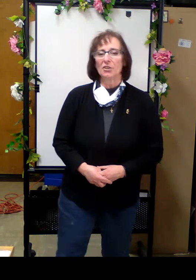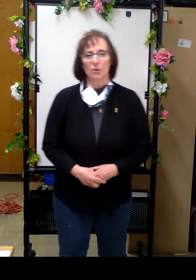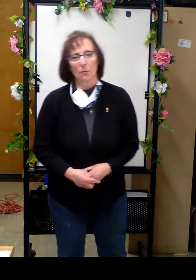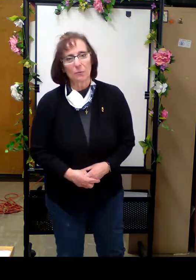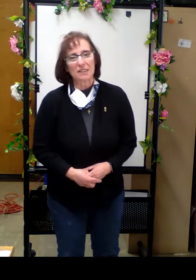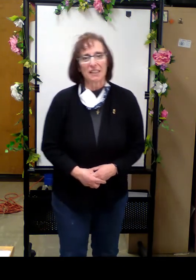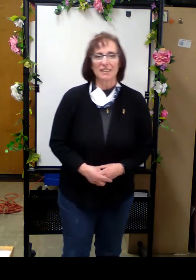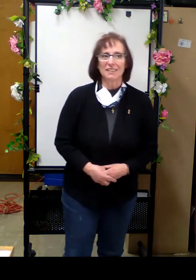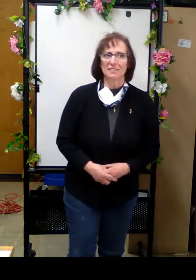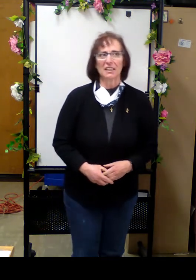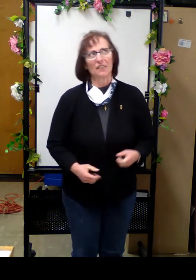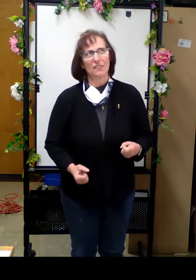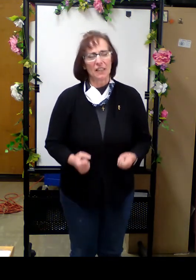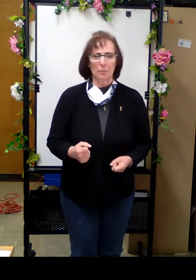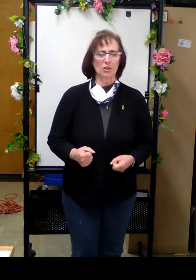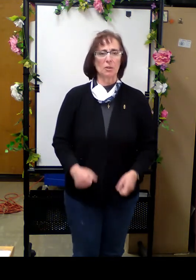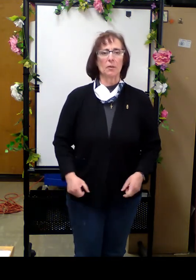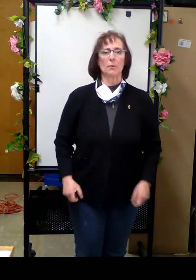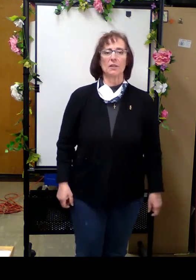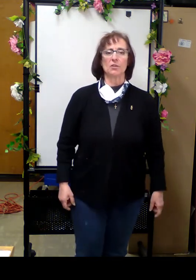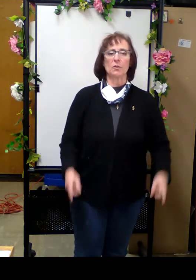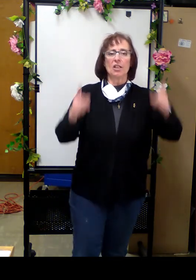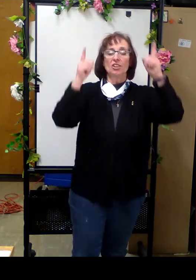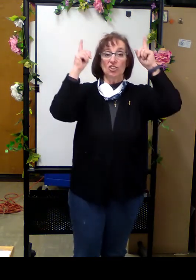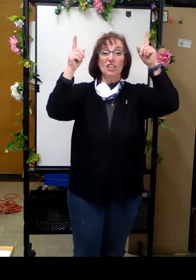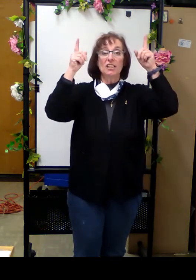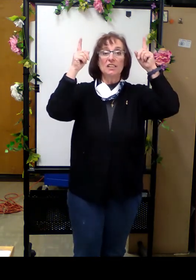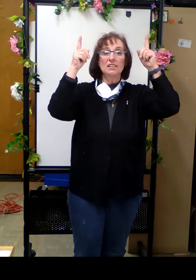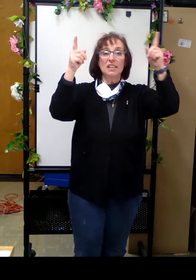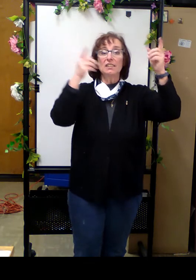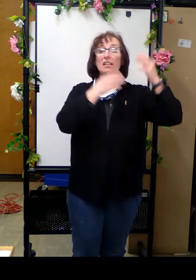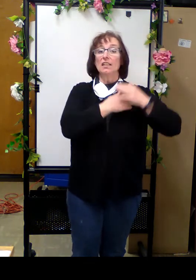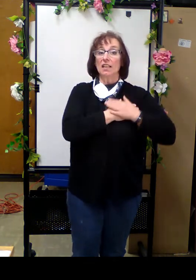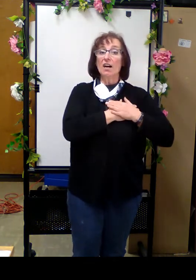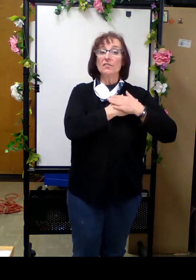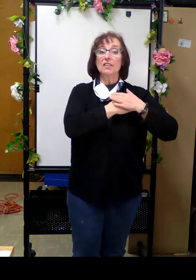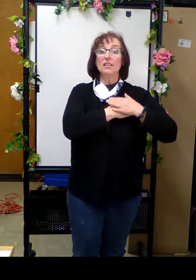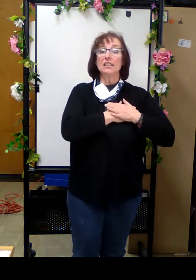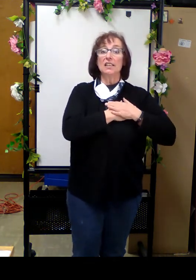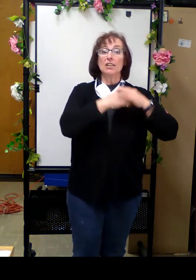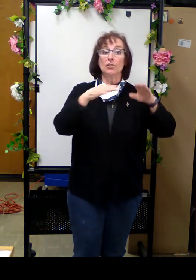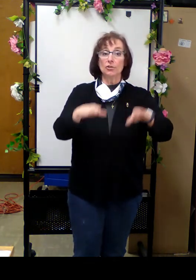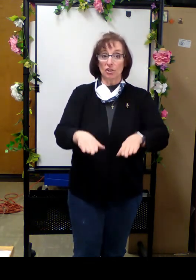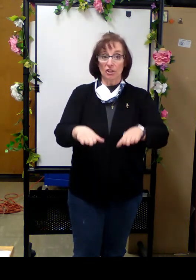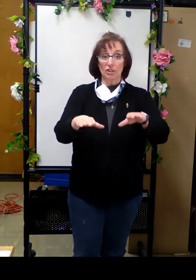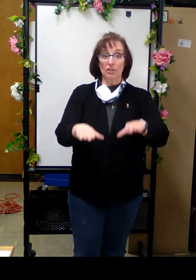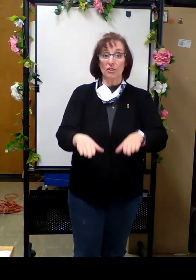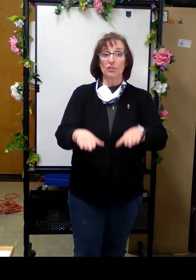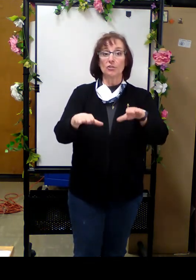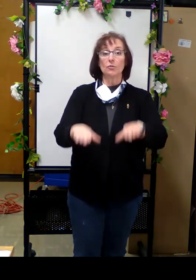So when we sing it, it kind of feel like marching, but we're going to do sing loves the little children.